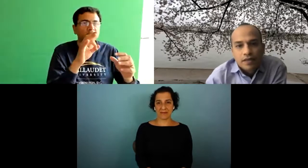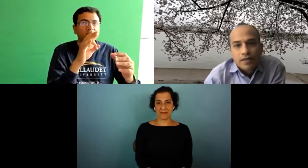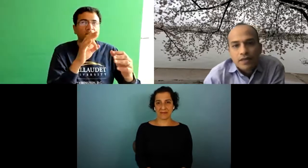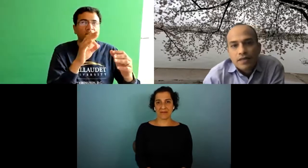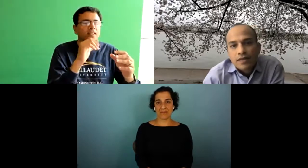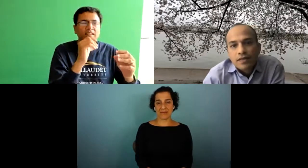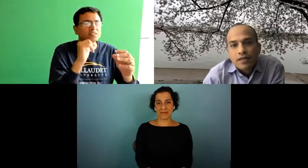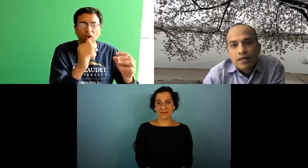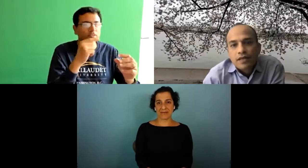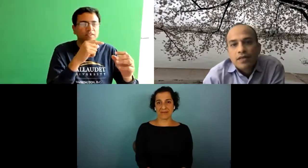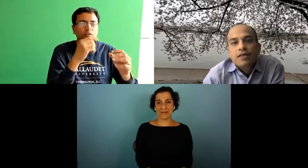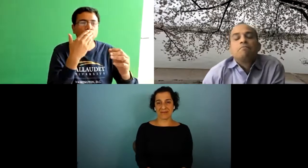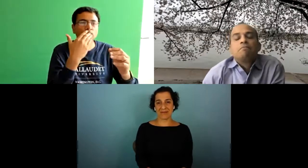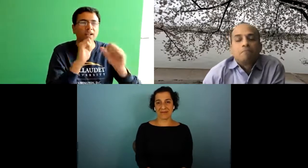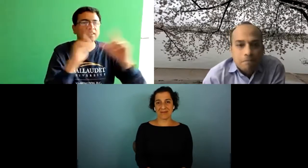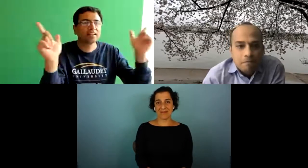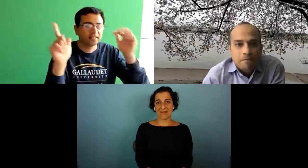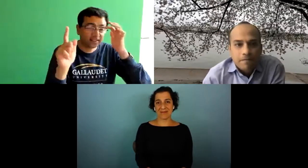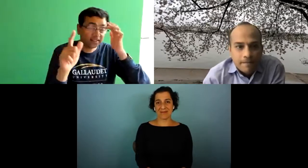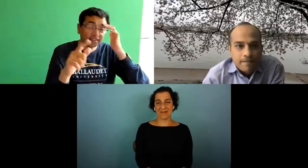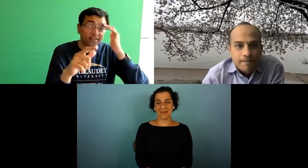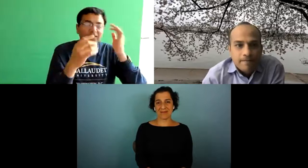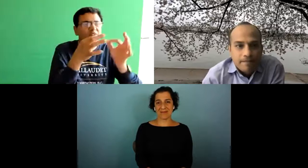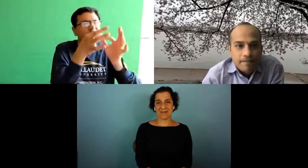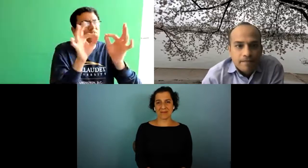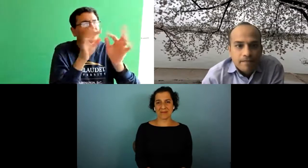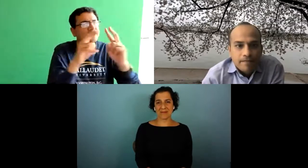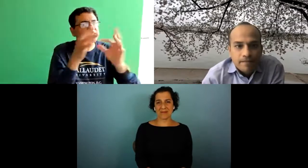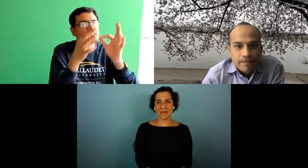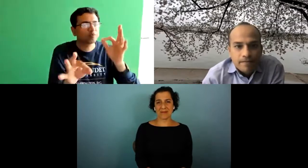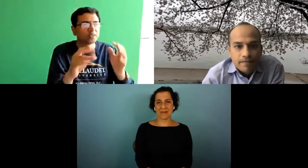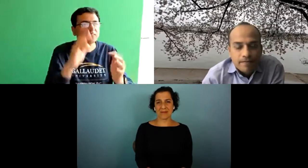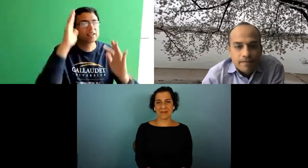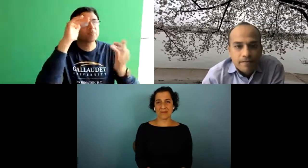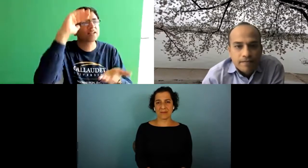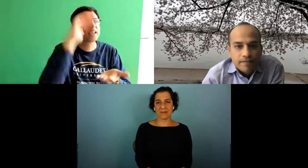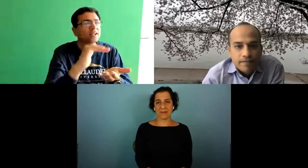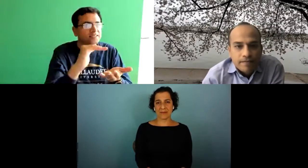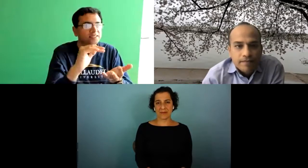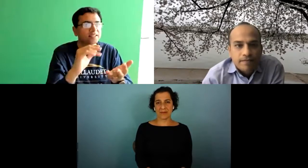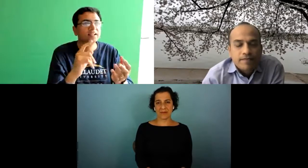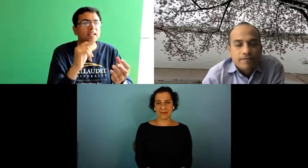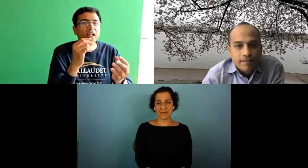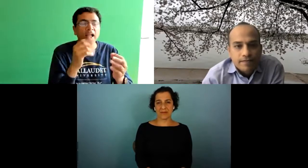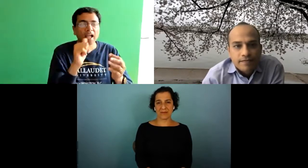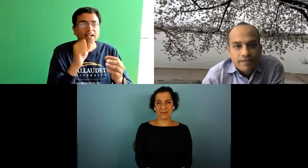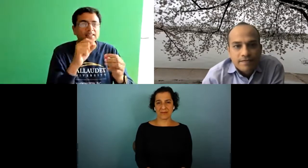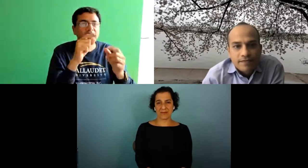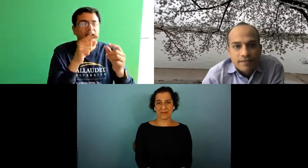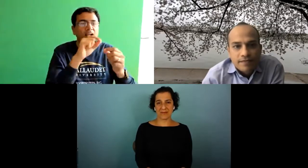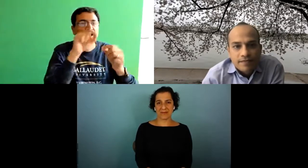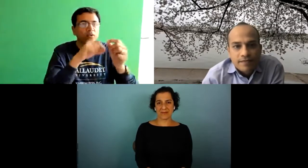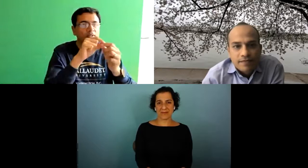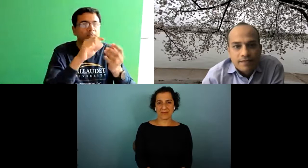quality so if it's there's a point at which it's not good at all so um